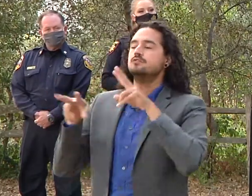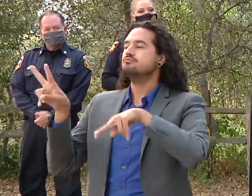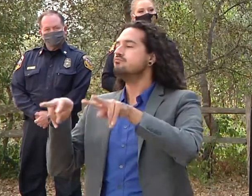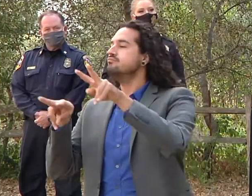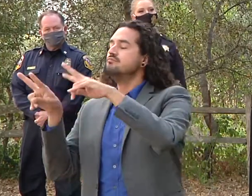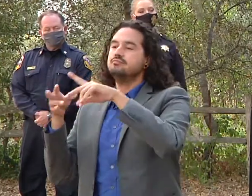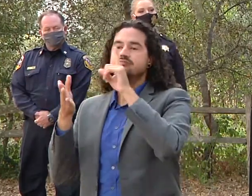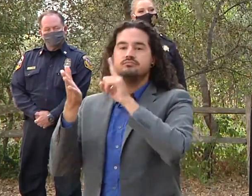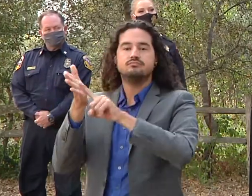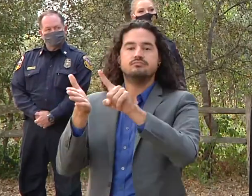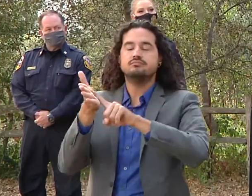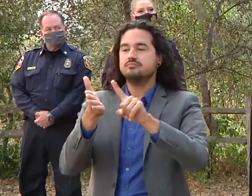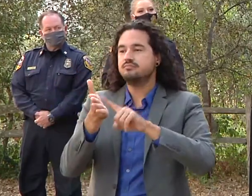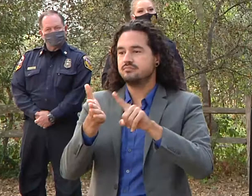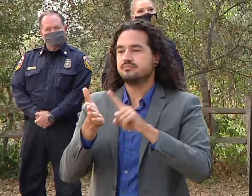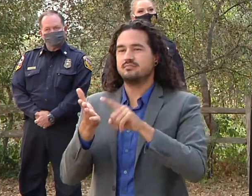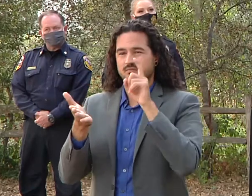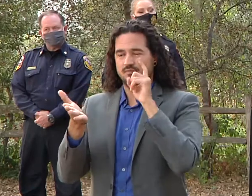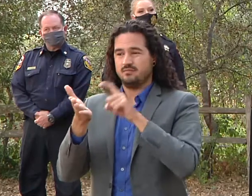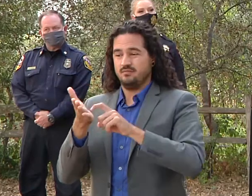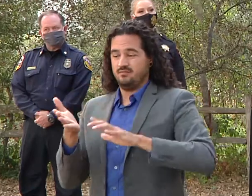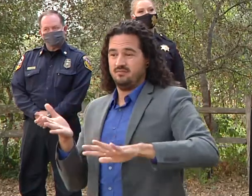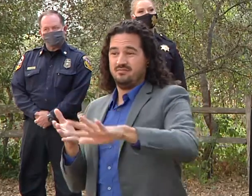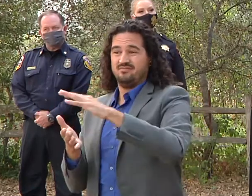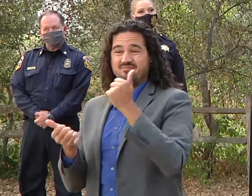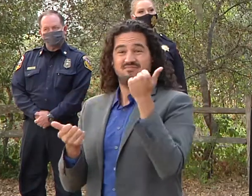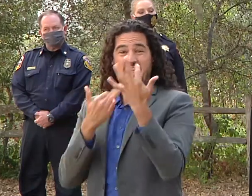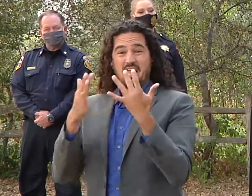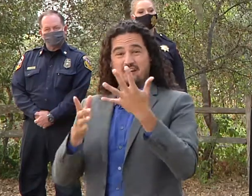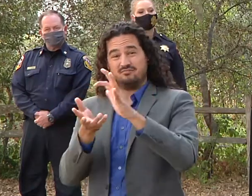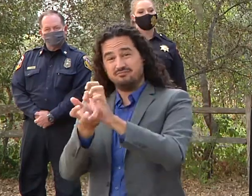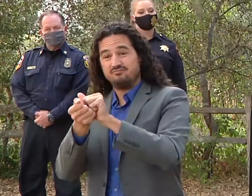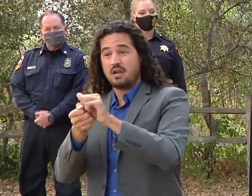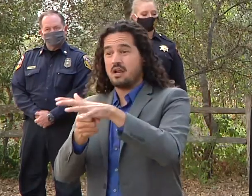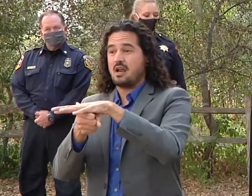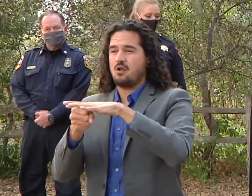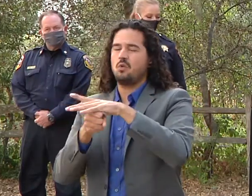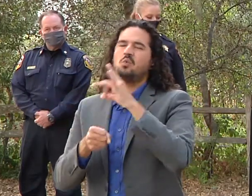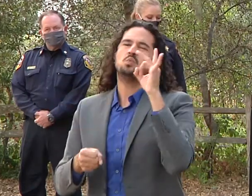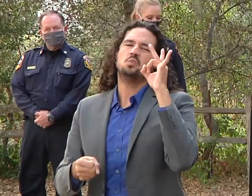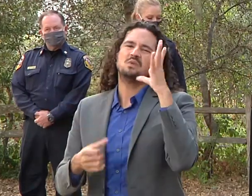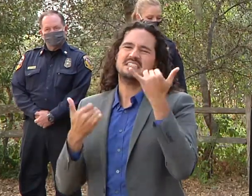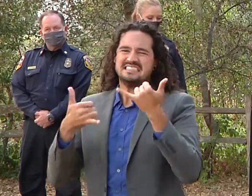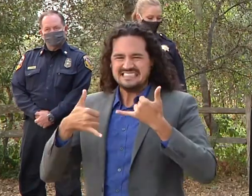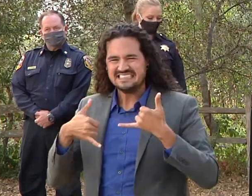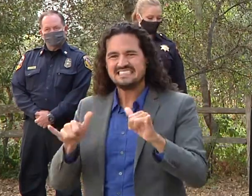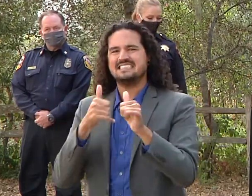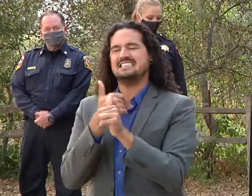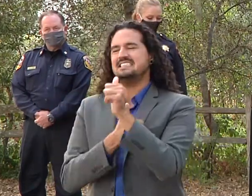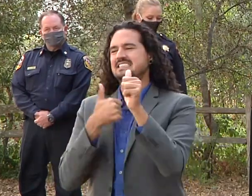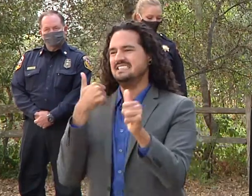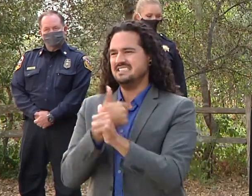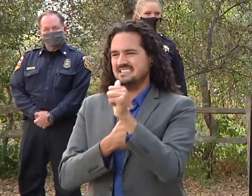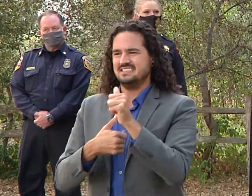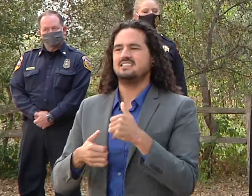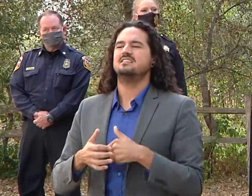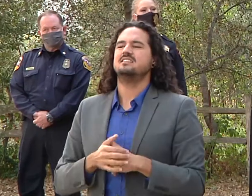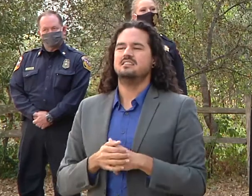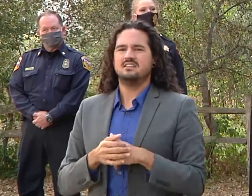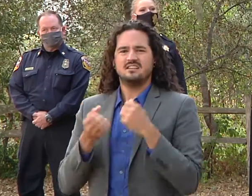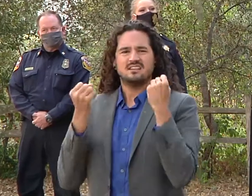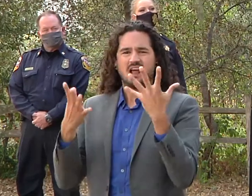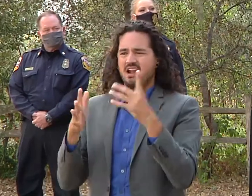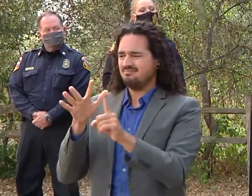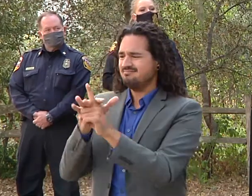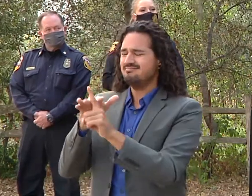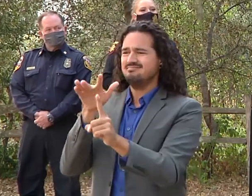this fire impacted areas still very very dangerous and and there's a lot going on you couldn't even go uh we